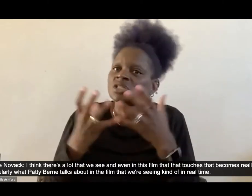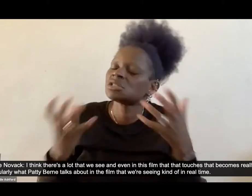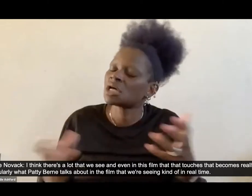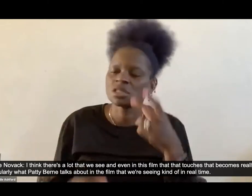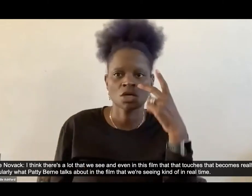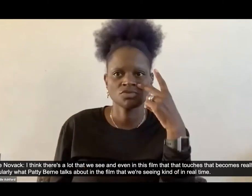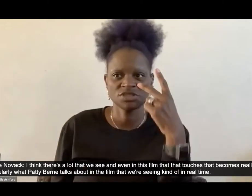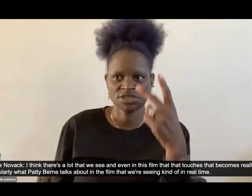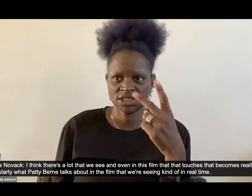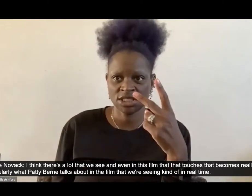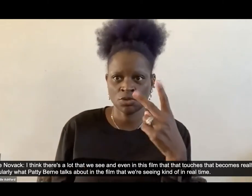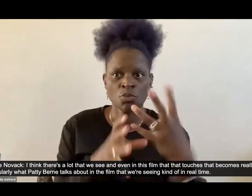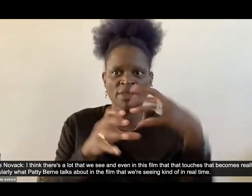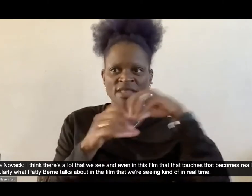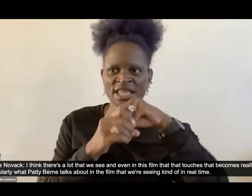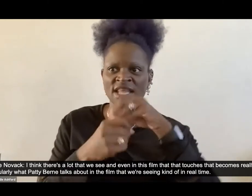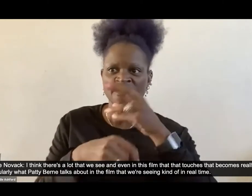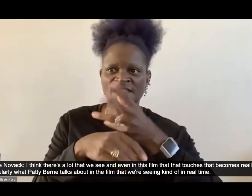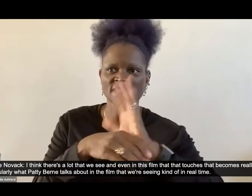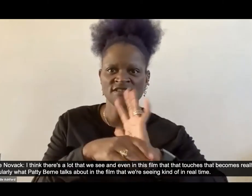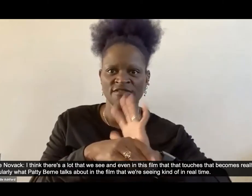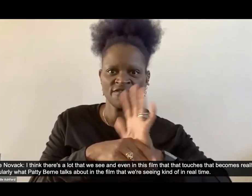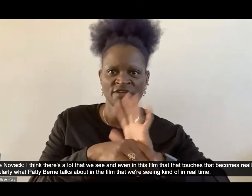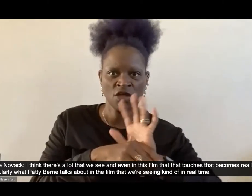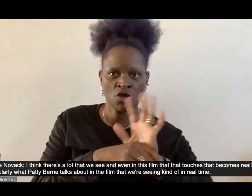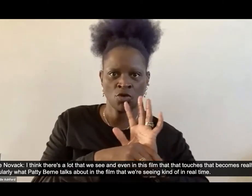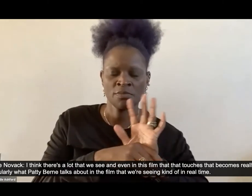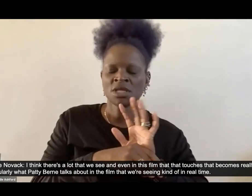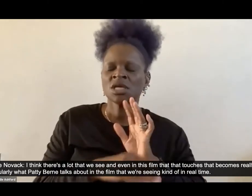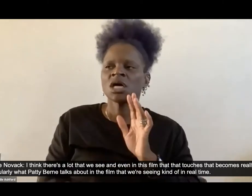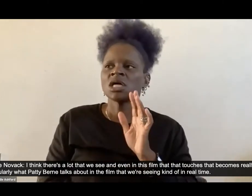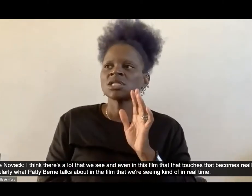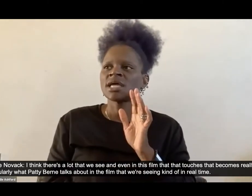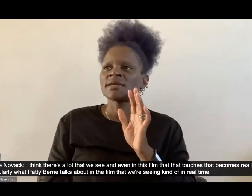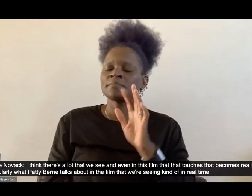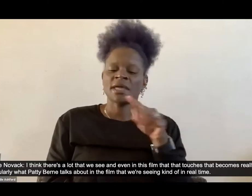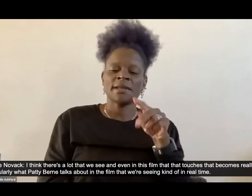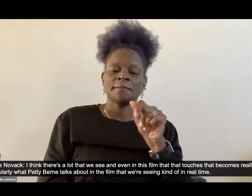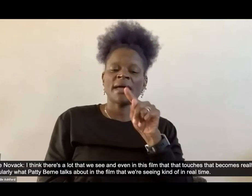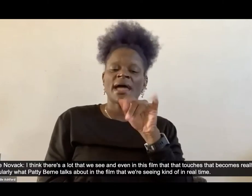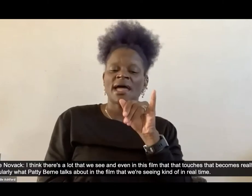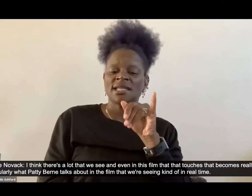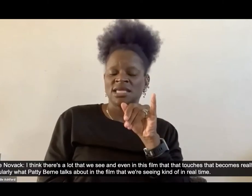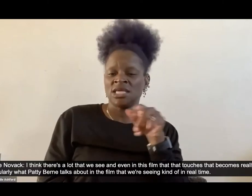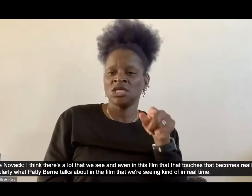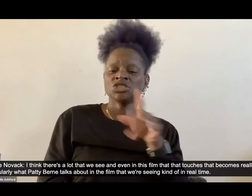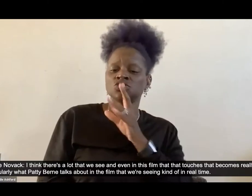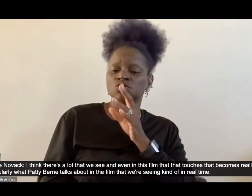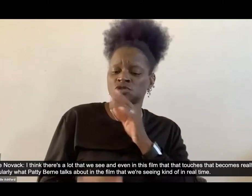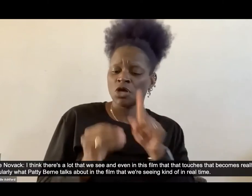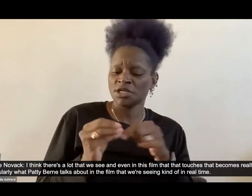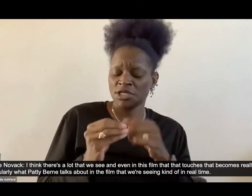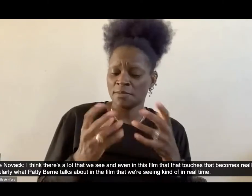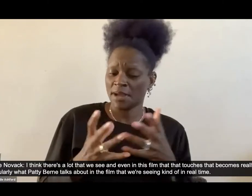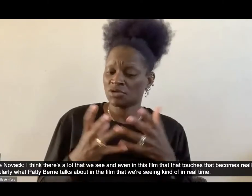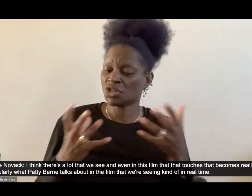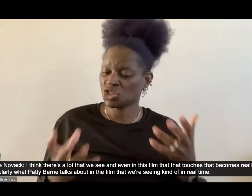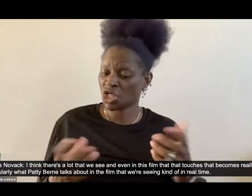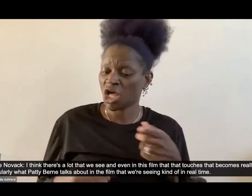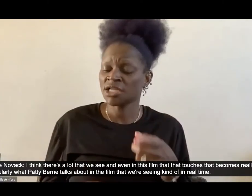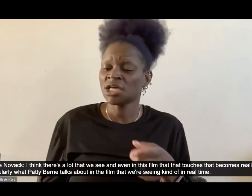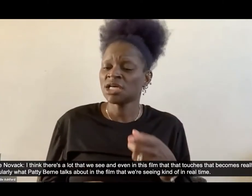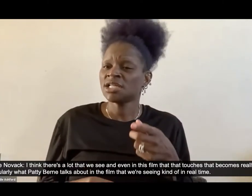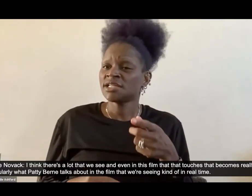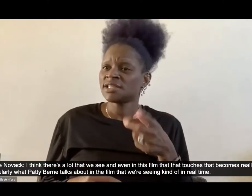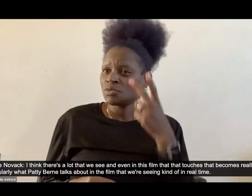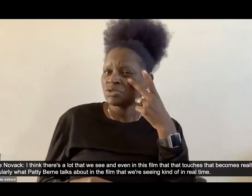touches, um, that becomes really kind of evident, particularly what Patty Byrne talks about in the film, um, that we're seeing kind of